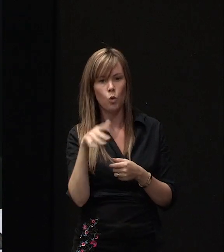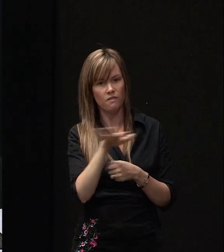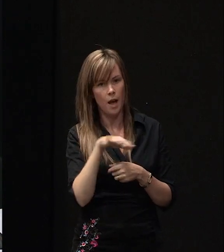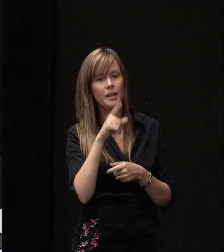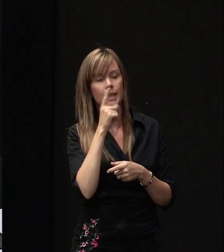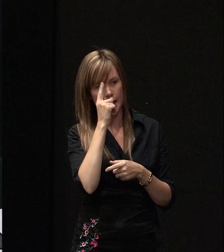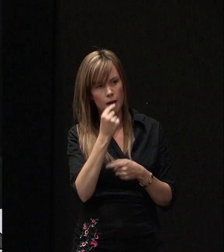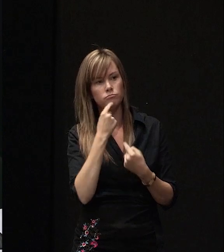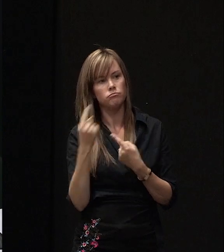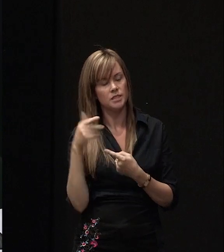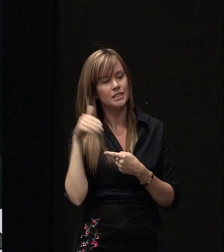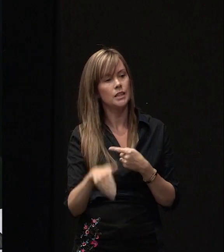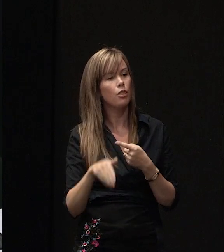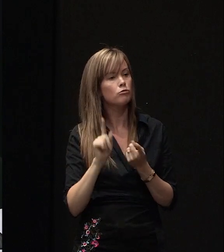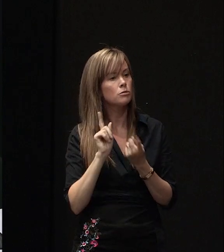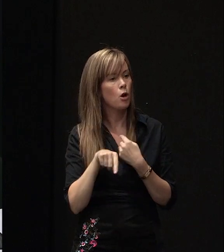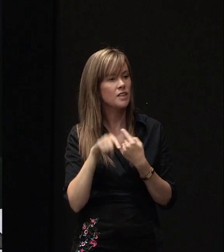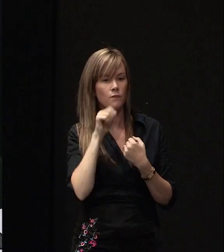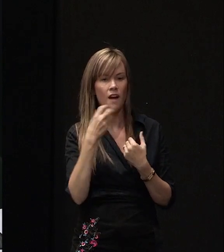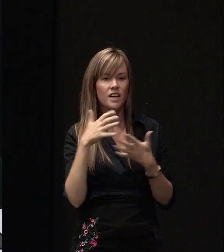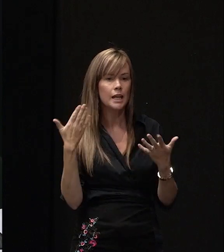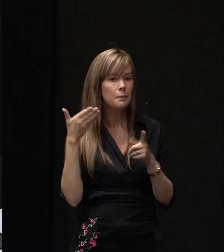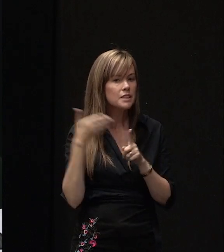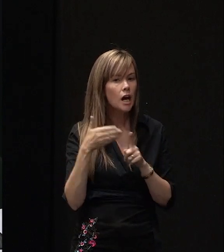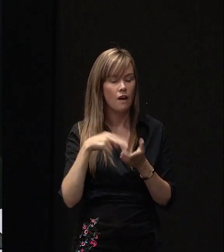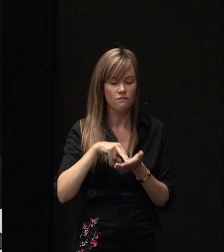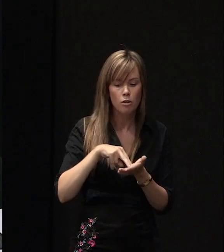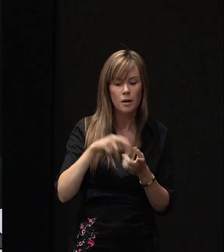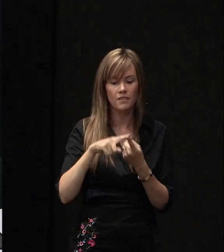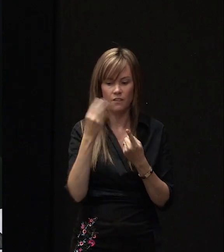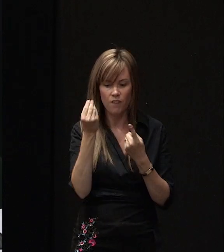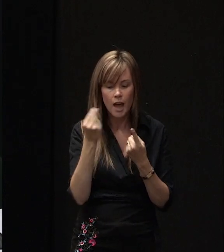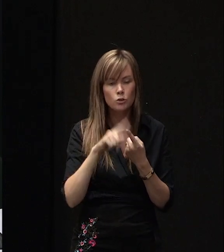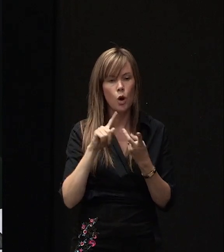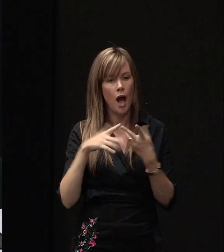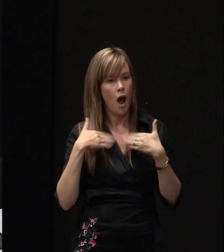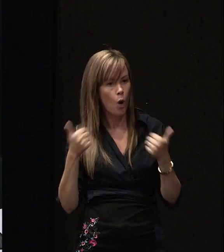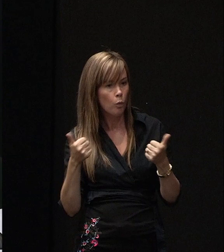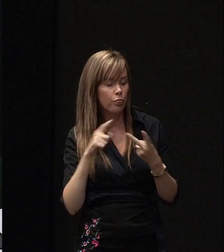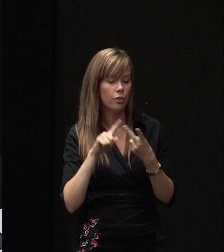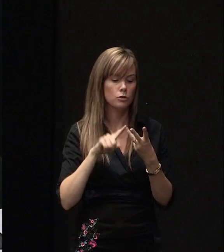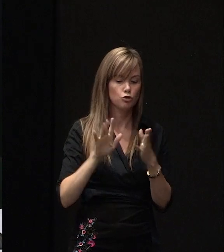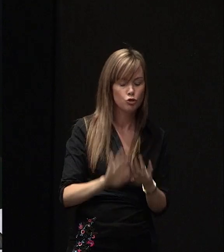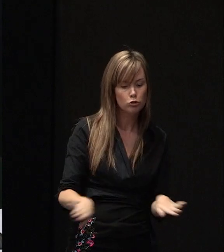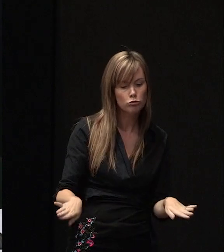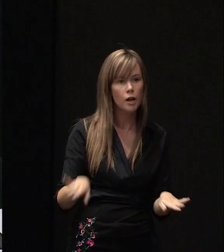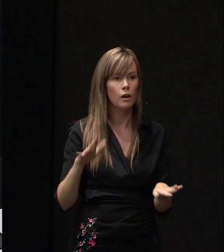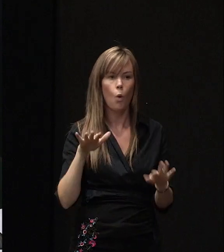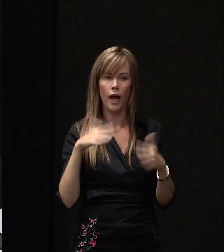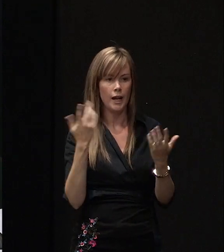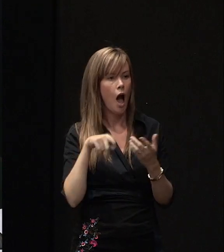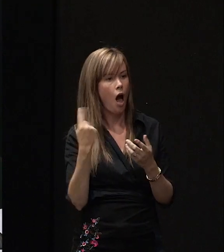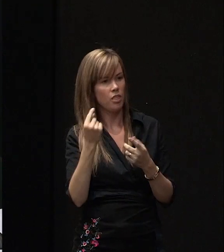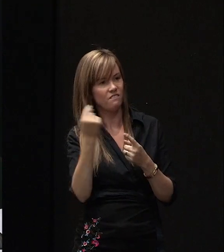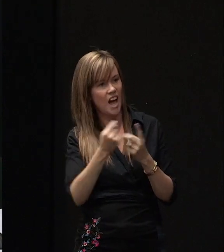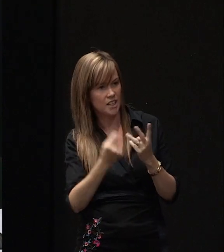Southern Response of any particular vulnerability issues, whether it's financial, whether it's health, whether it's children or any sort of other